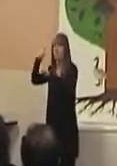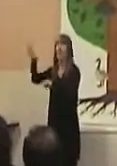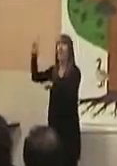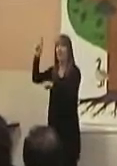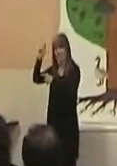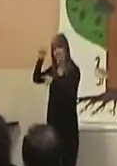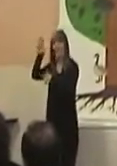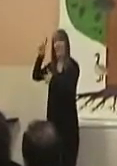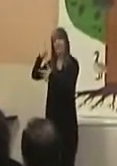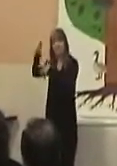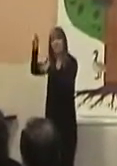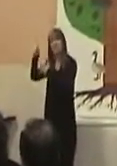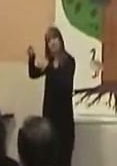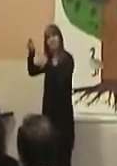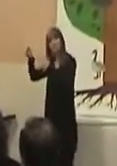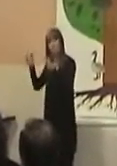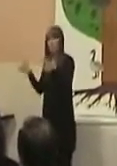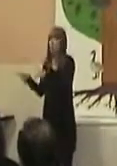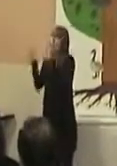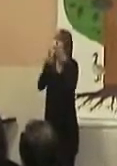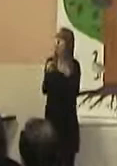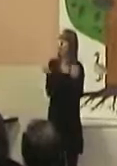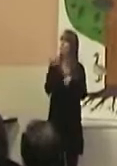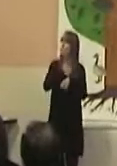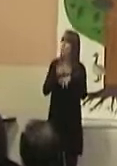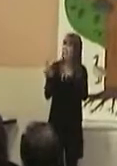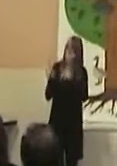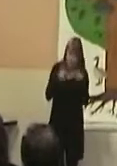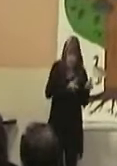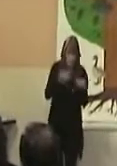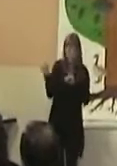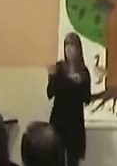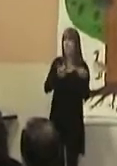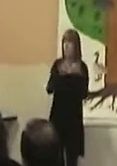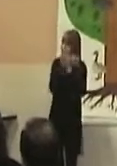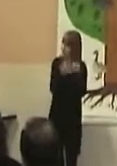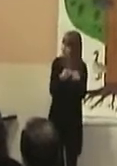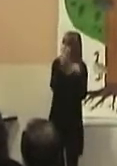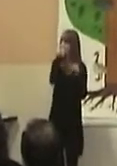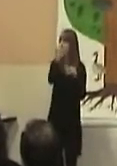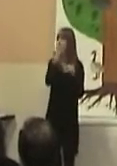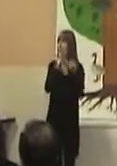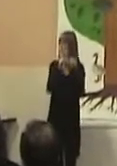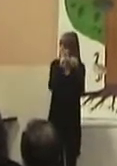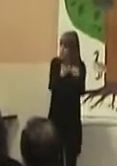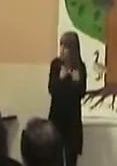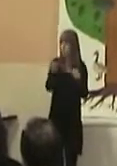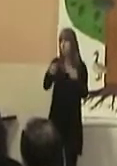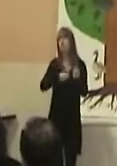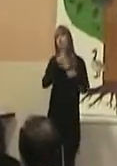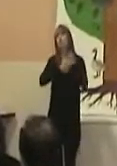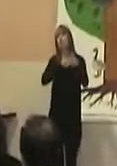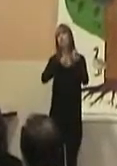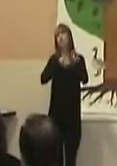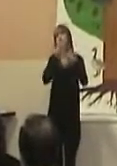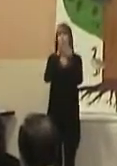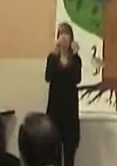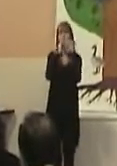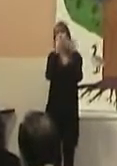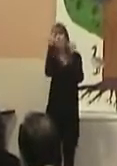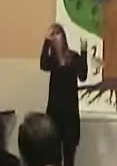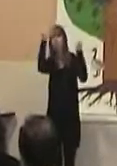believing and keep letting your voice be heard so that this can continue. So that's really an important part of this.